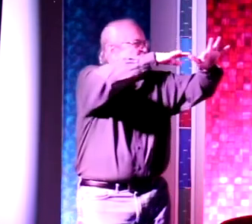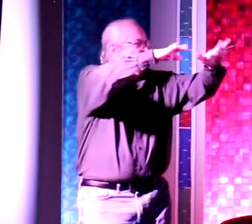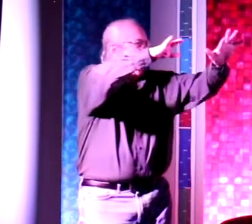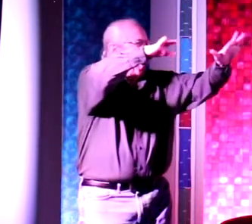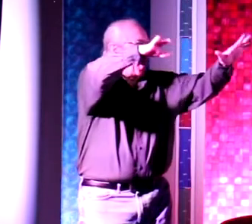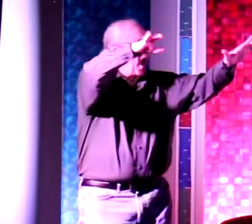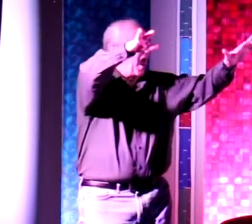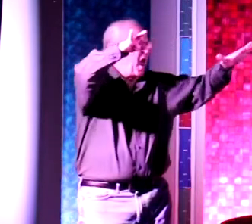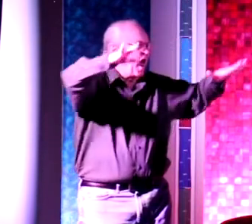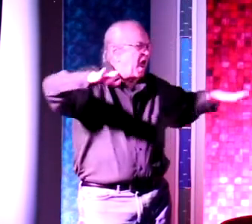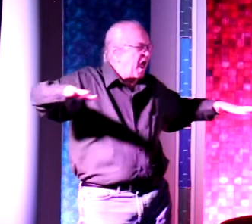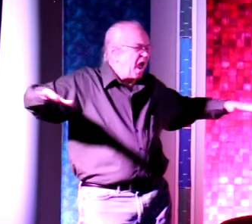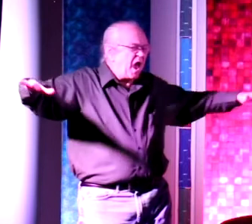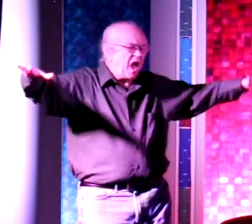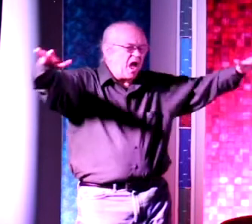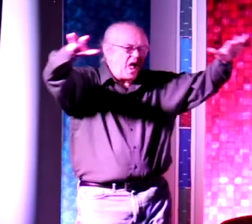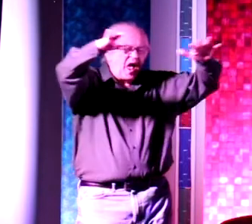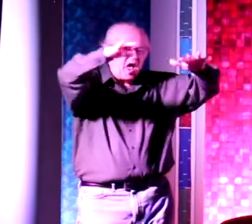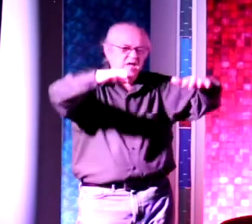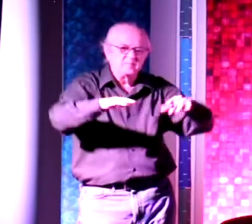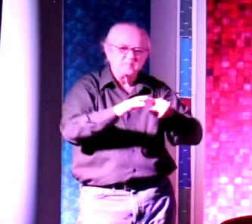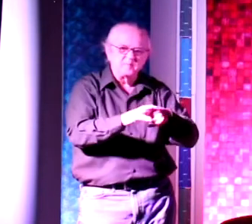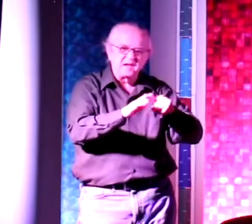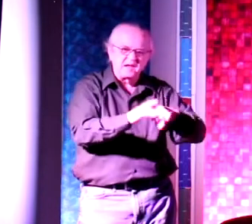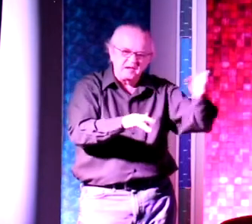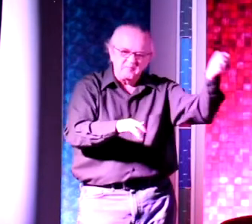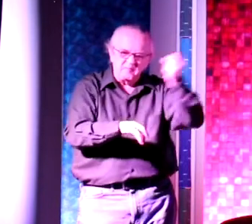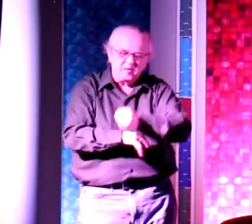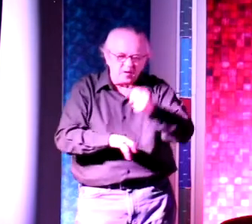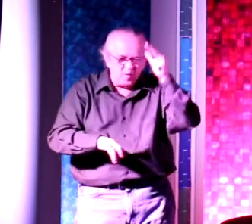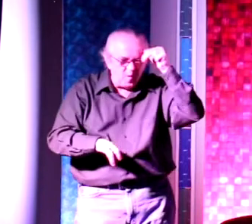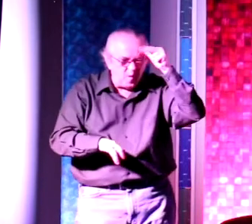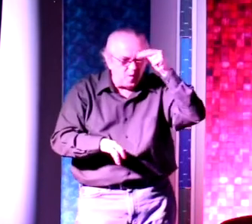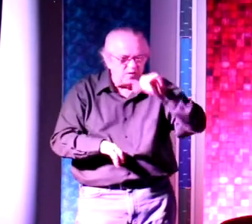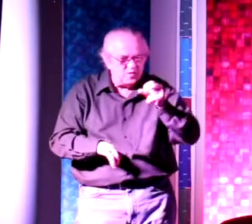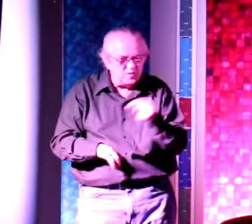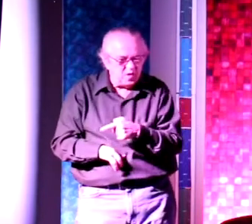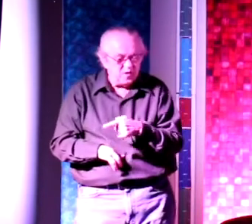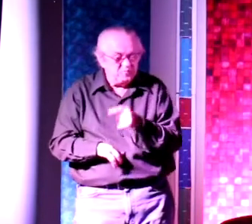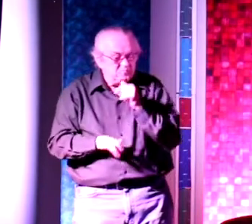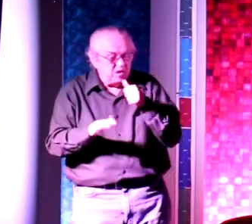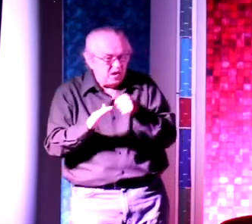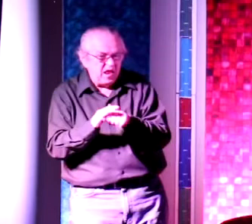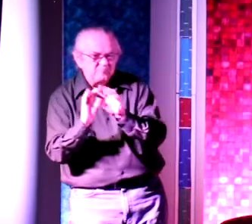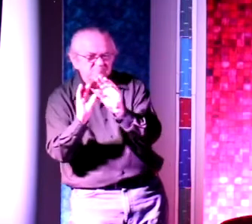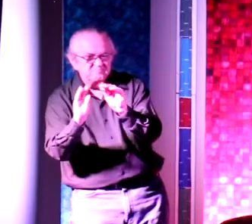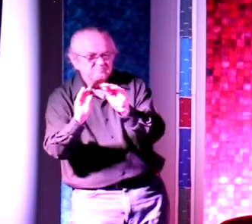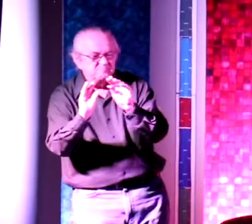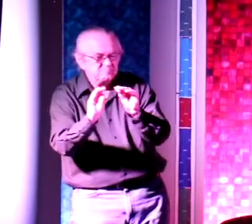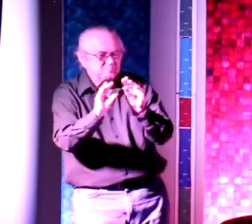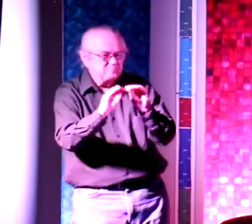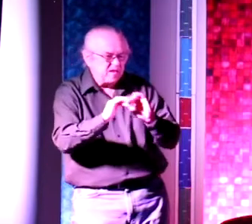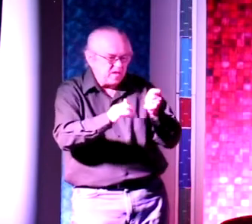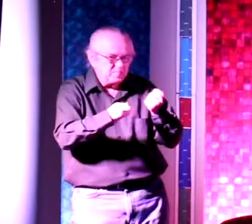folks in the community. Who brought horses to young John. John didn't hide what he knew. He taught them about taming